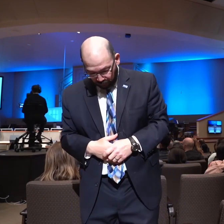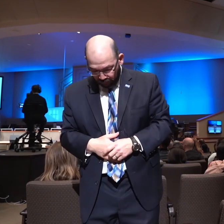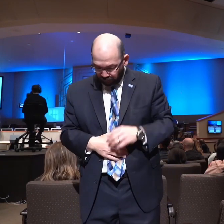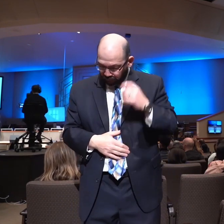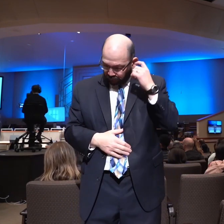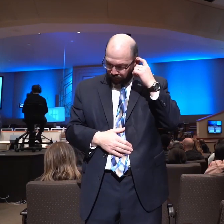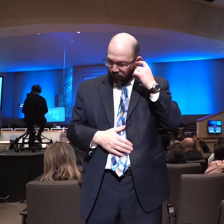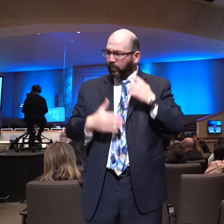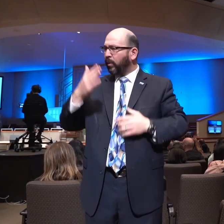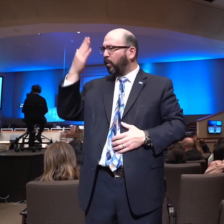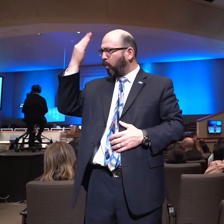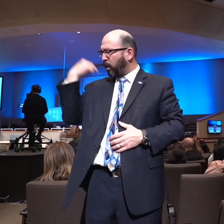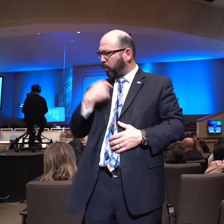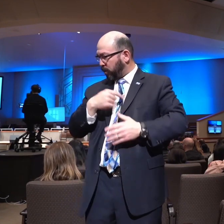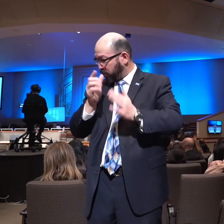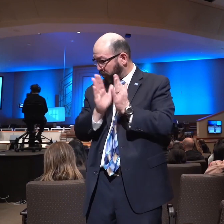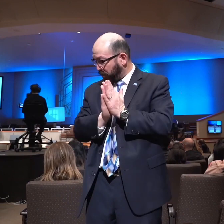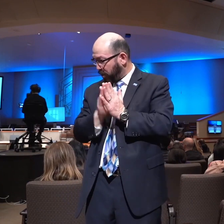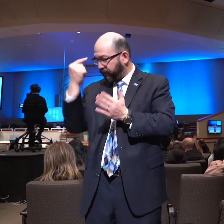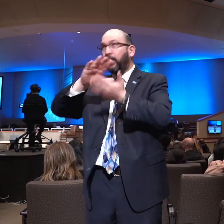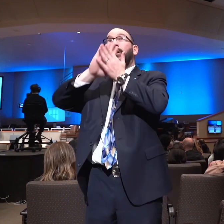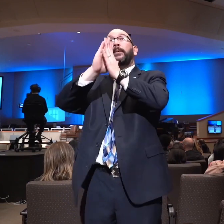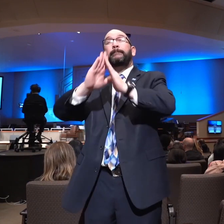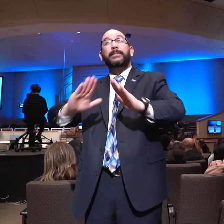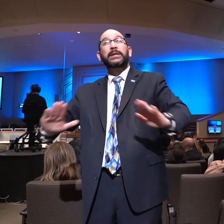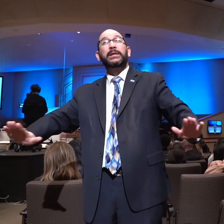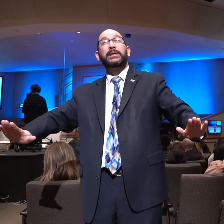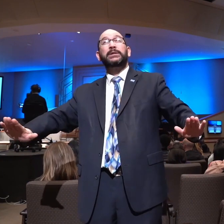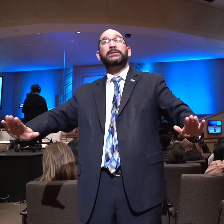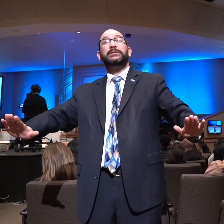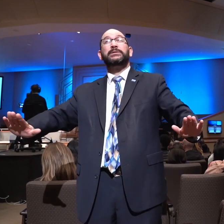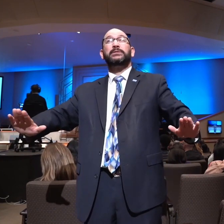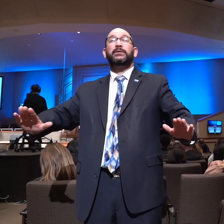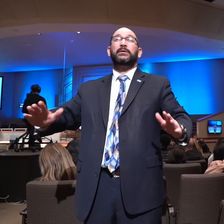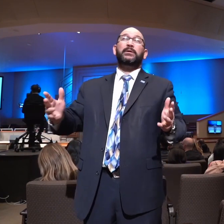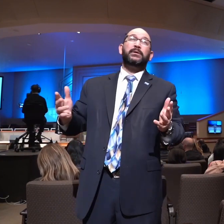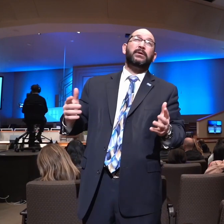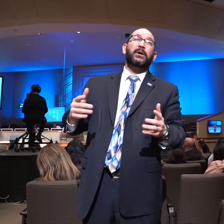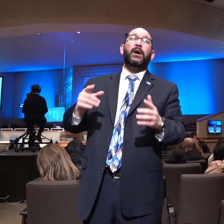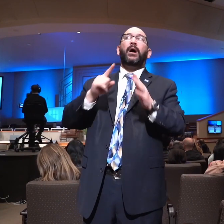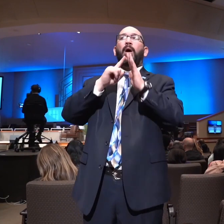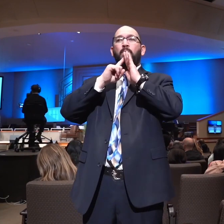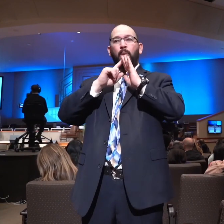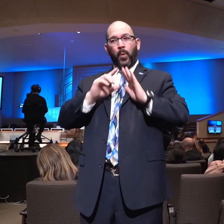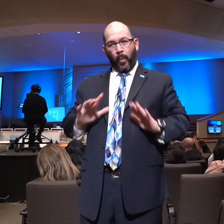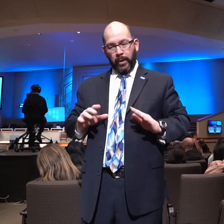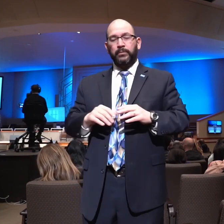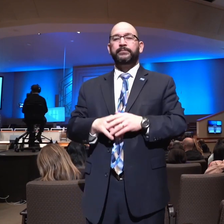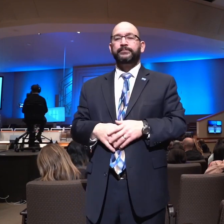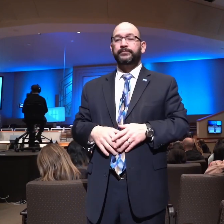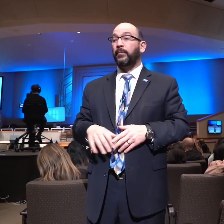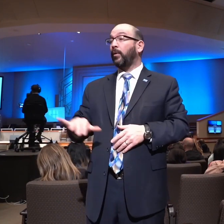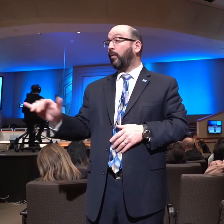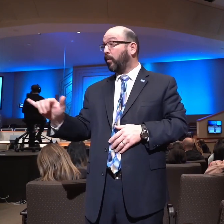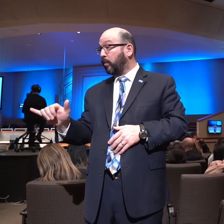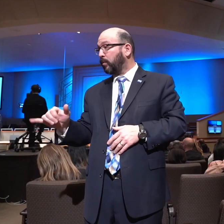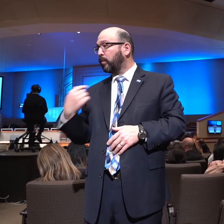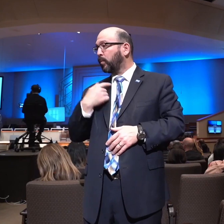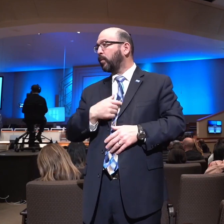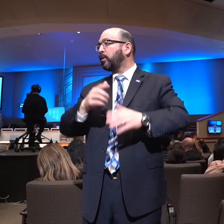Why do we pray? We pray for quiet. We pray for peace. But notice what else we pray for. It says, kings and